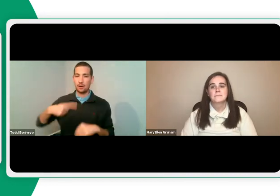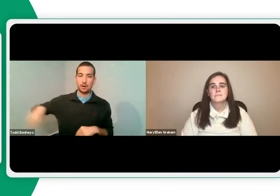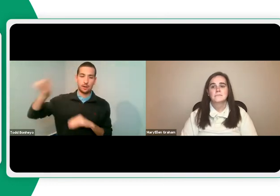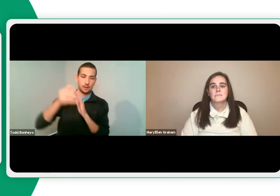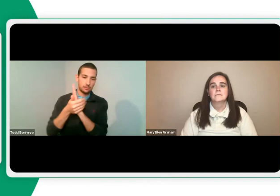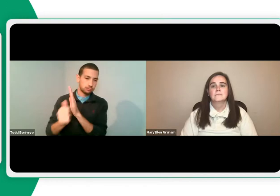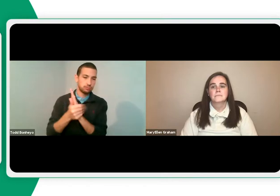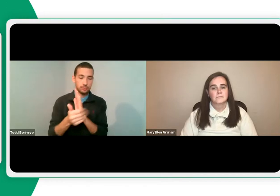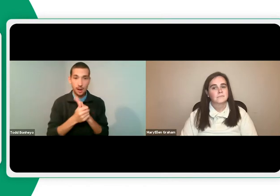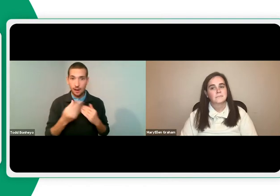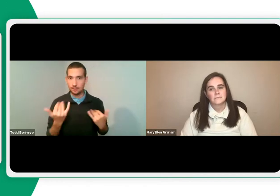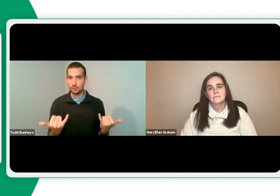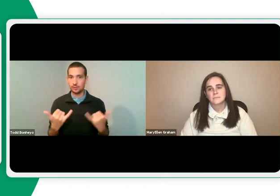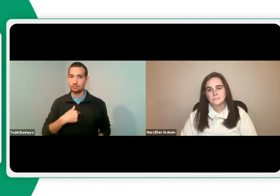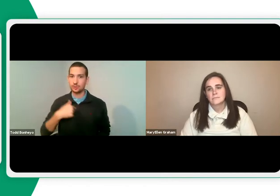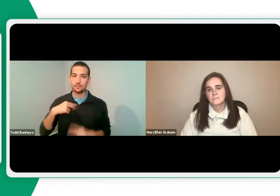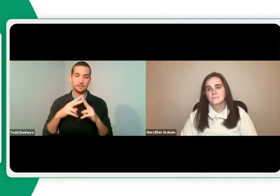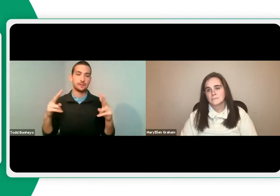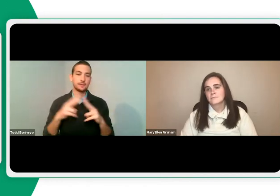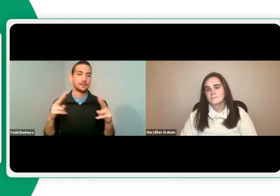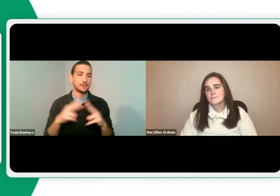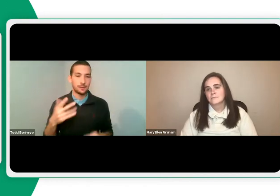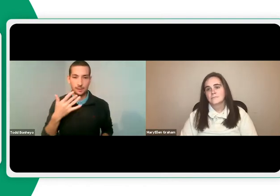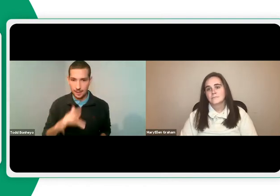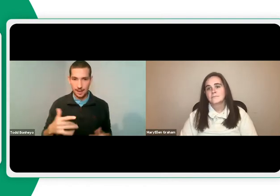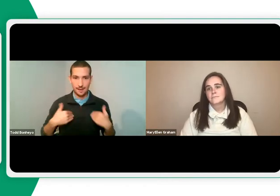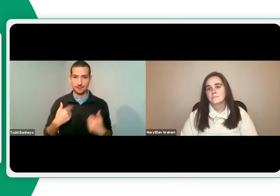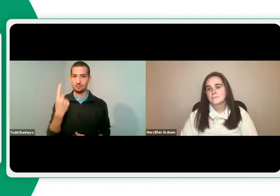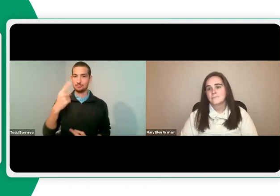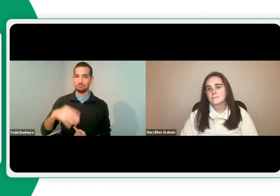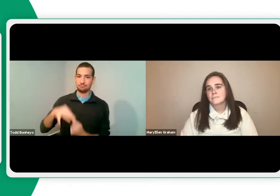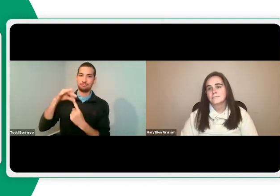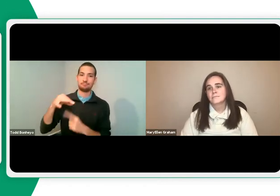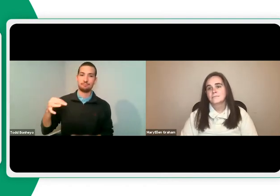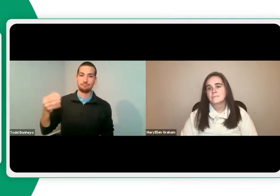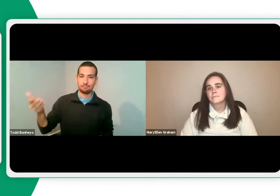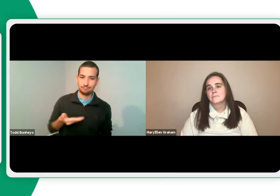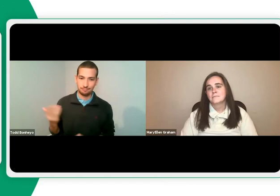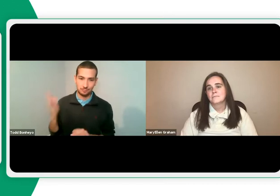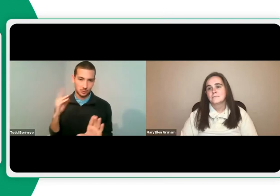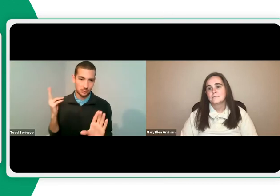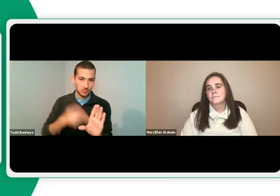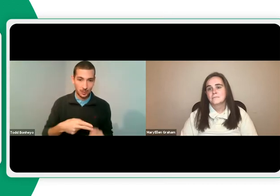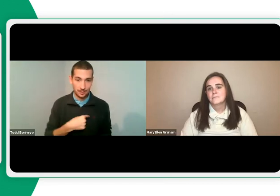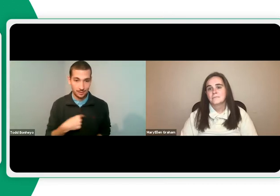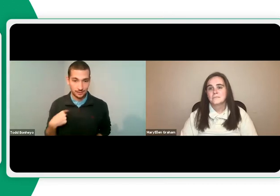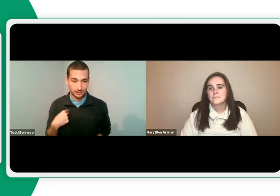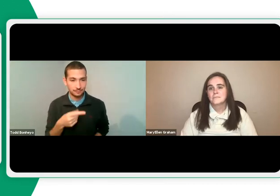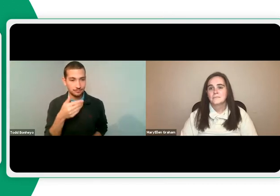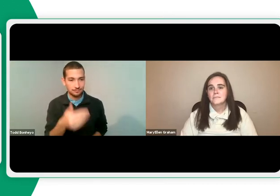personal finance. However, I do know that there are other people that most likely excel in that field. So we have brought in a